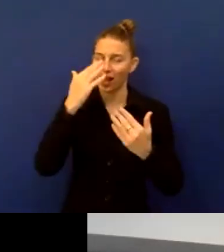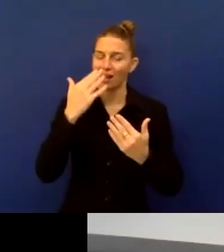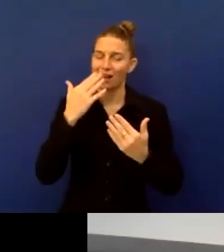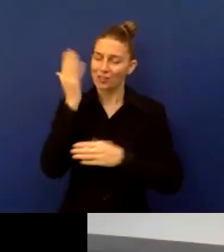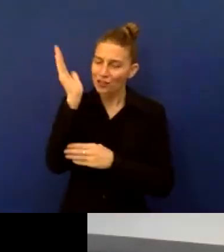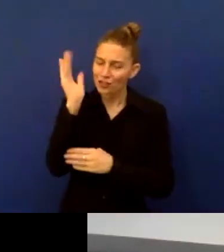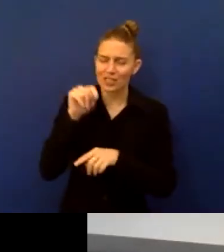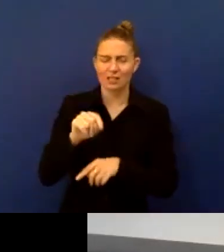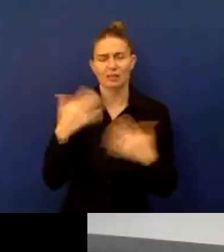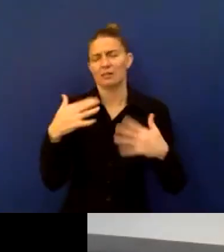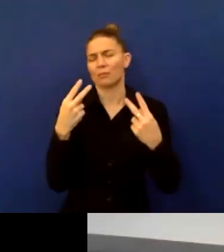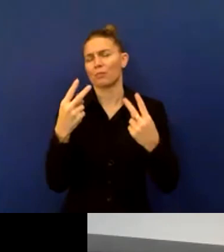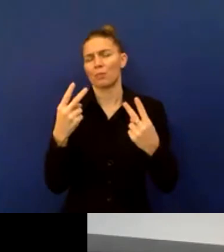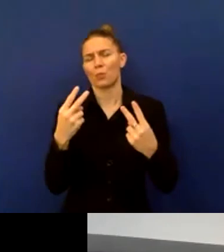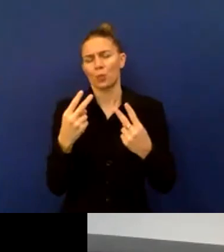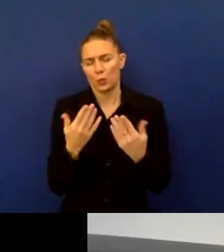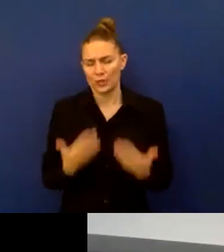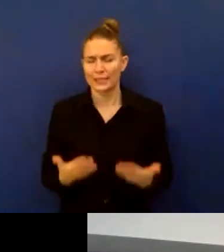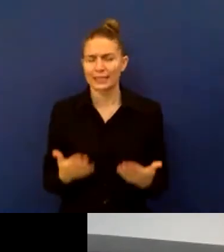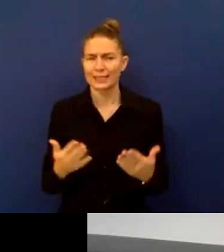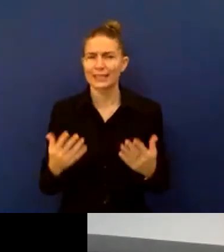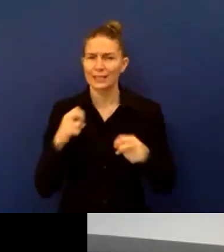pertinent issue. Thank you.